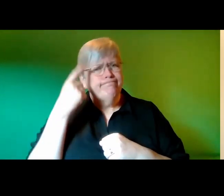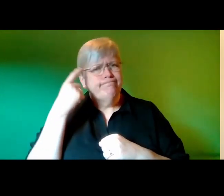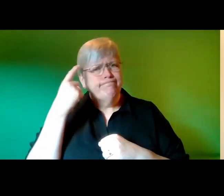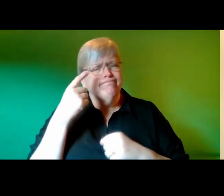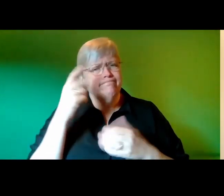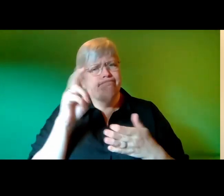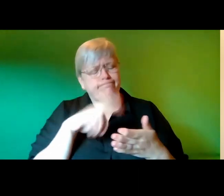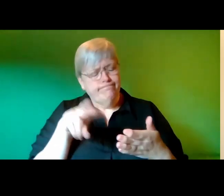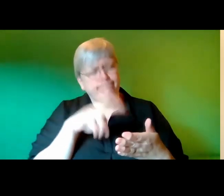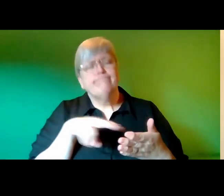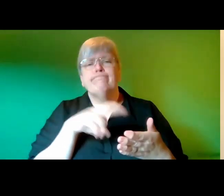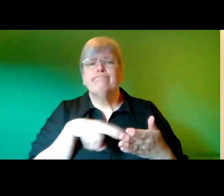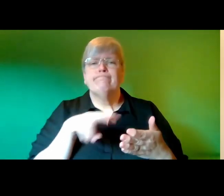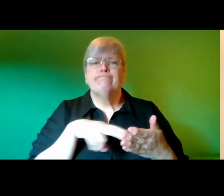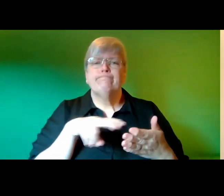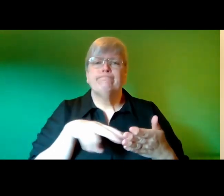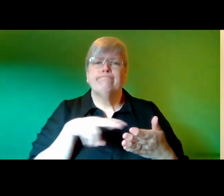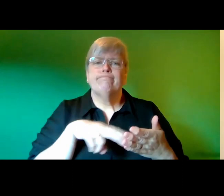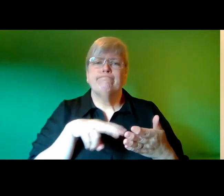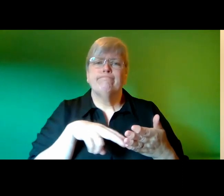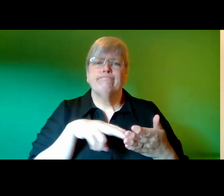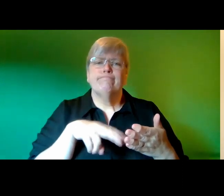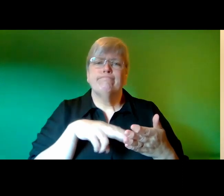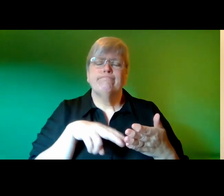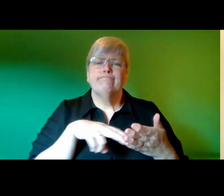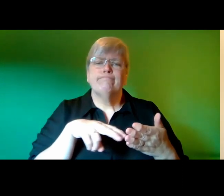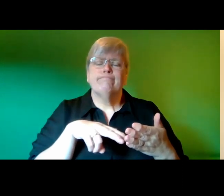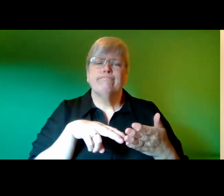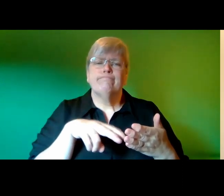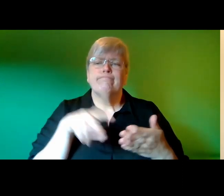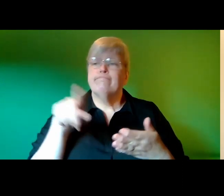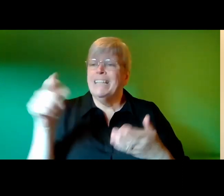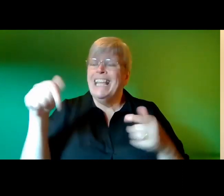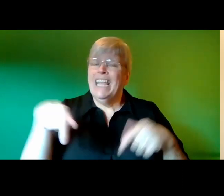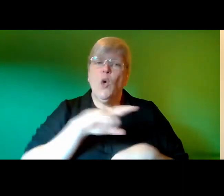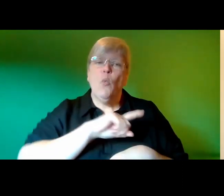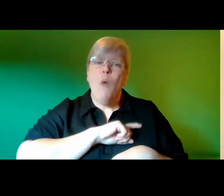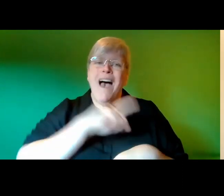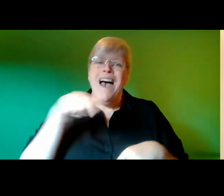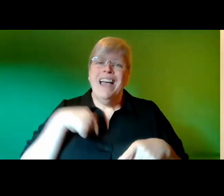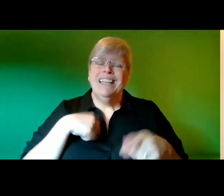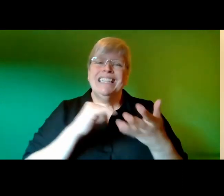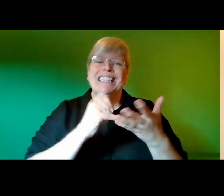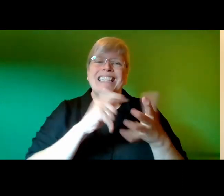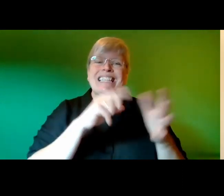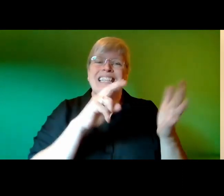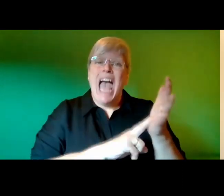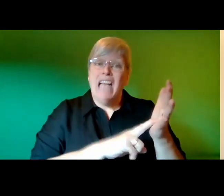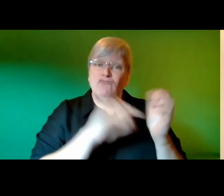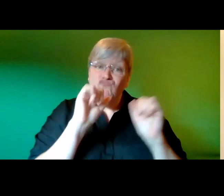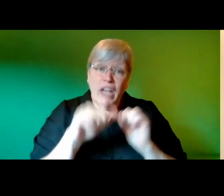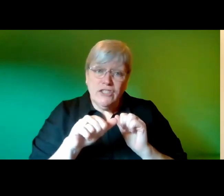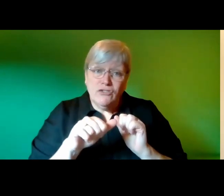doctor glances down at her sheets of paper katie you're here today for a trans vaginal ultrasound is that right